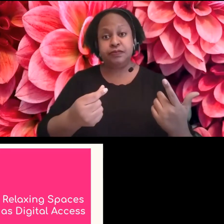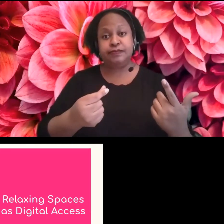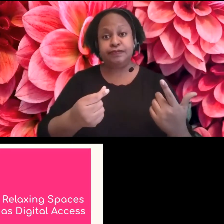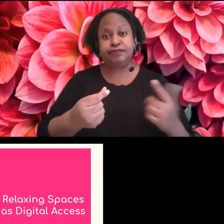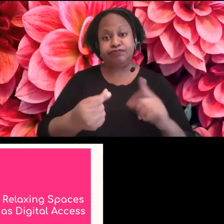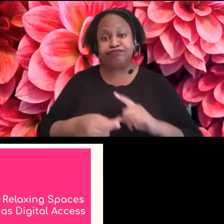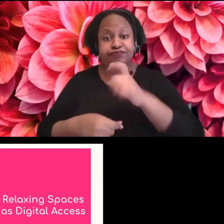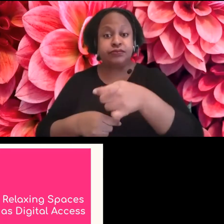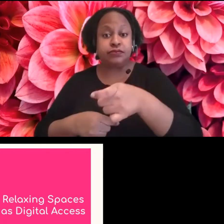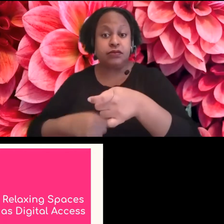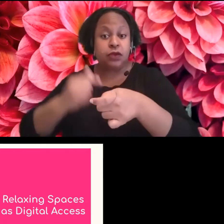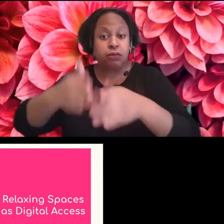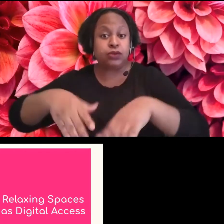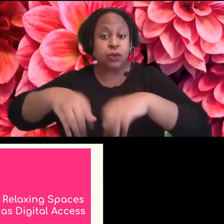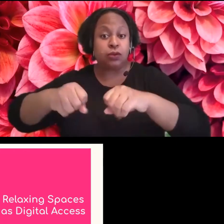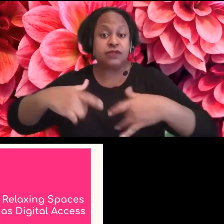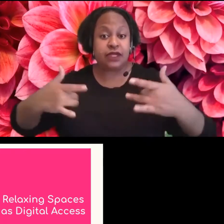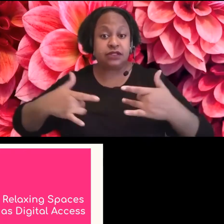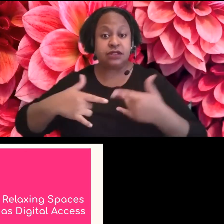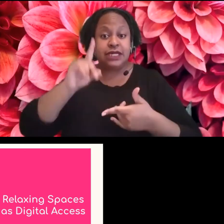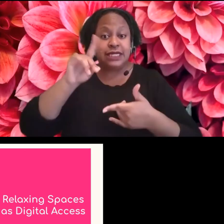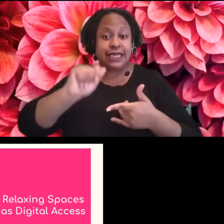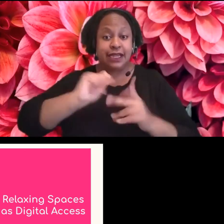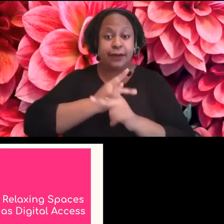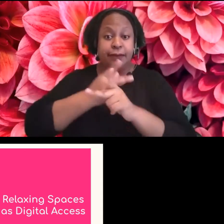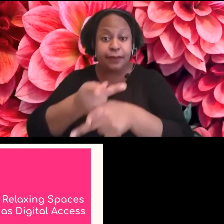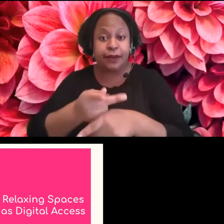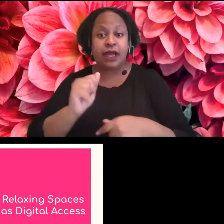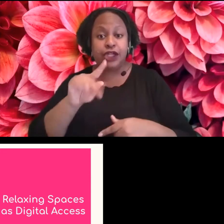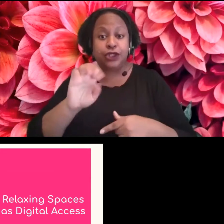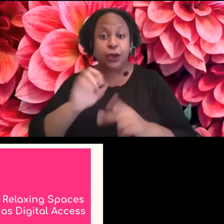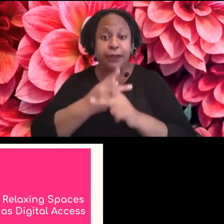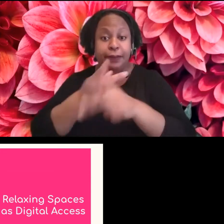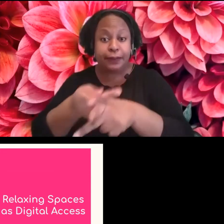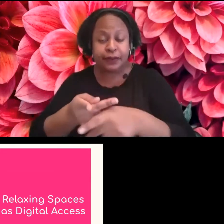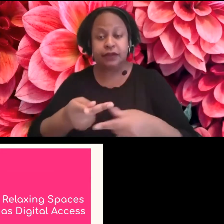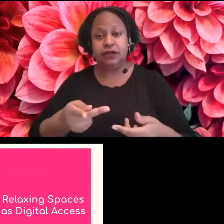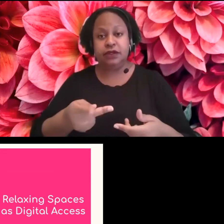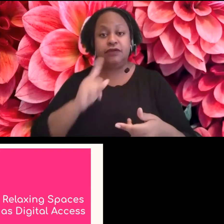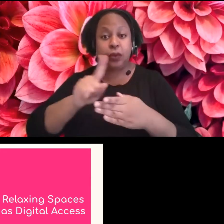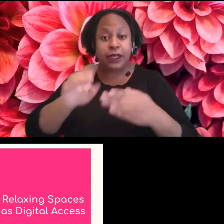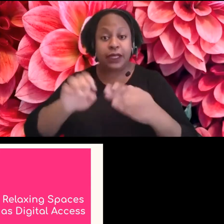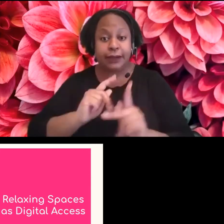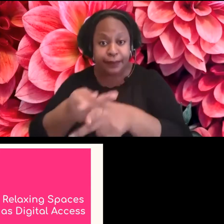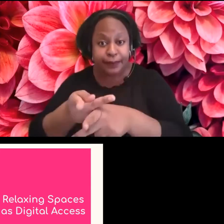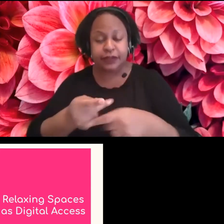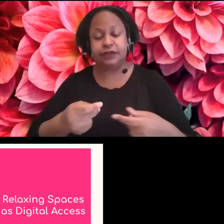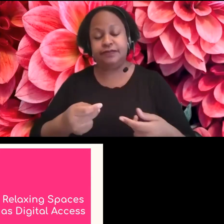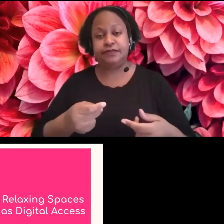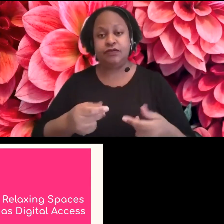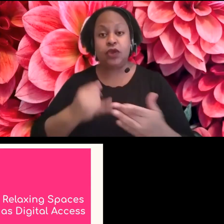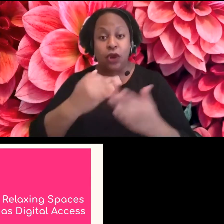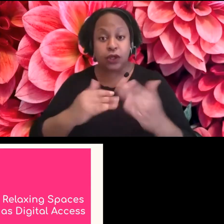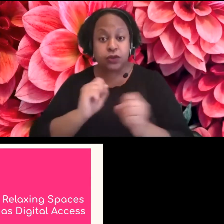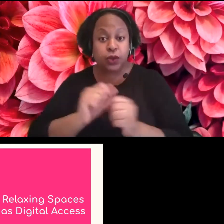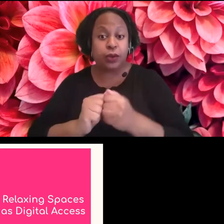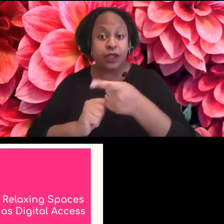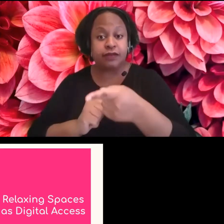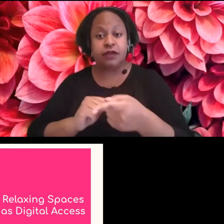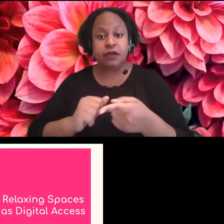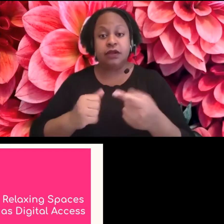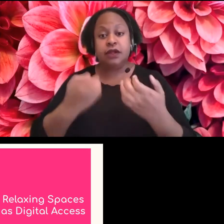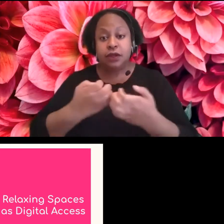the person who's facilitating, why don't you loan Adobe products for the weekend or the week for an artist that you're working with?